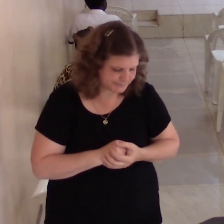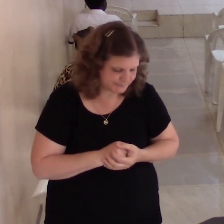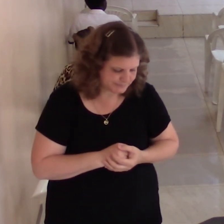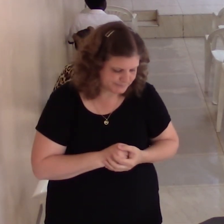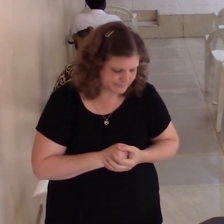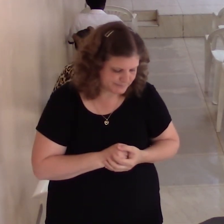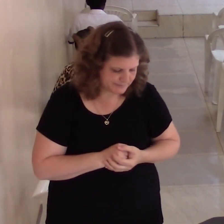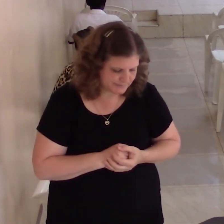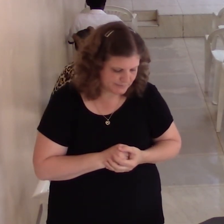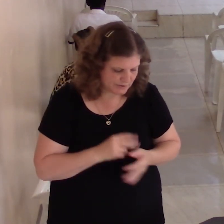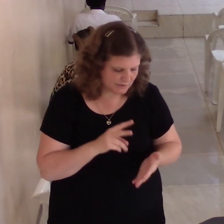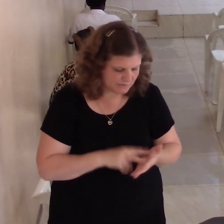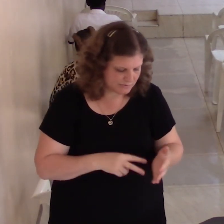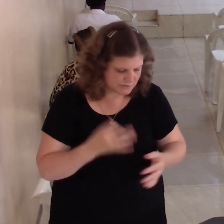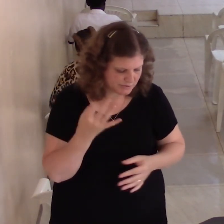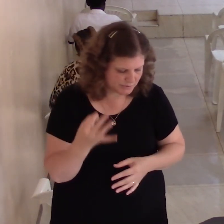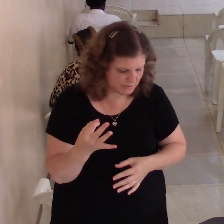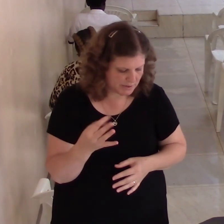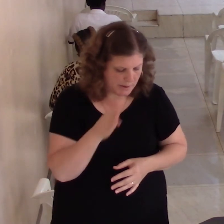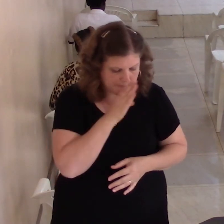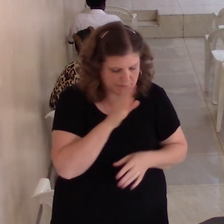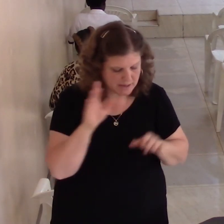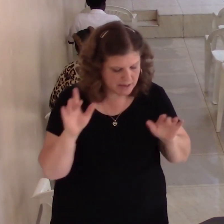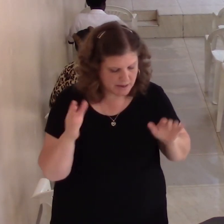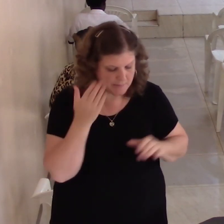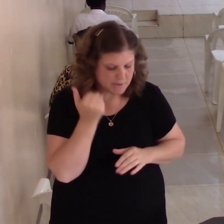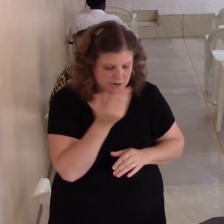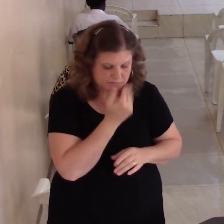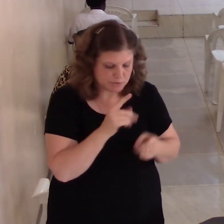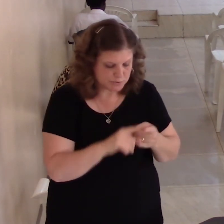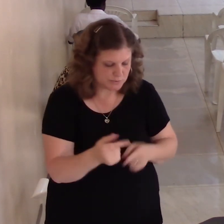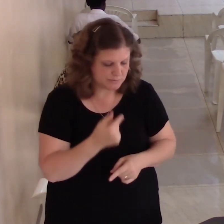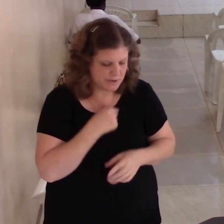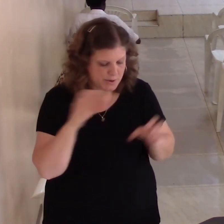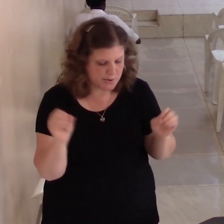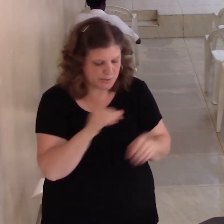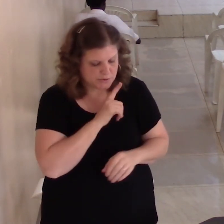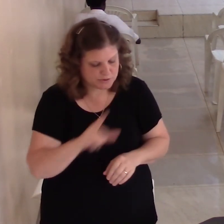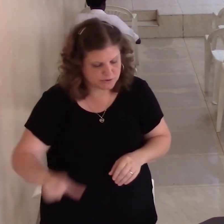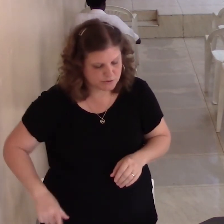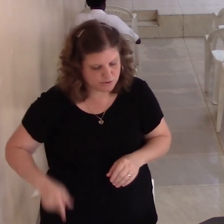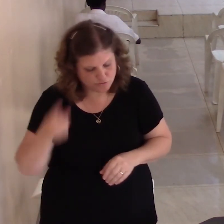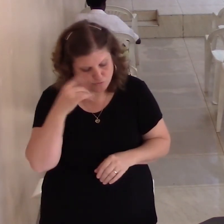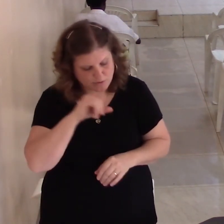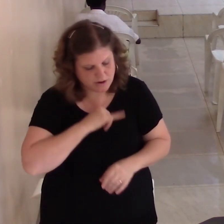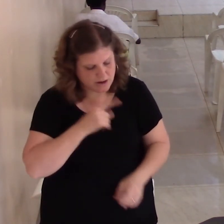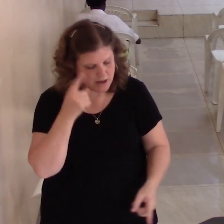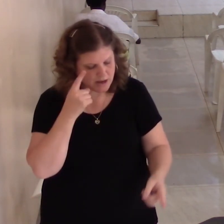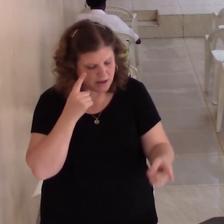verse 3 be merciful to me oh Lord for I cry and to thee what